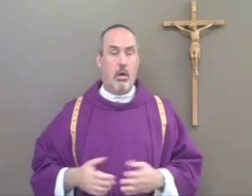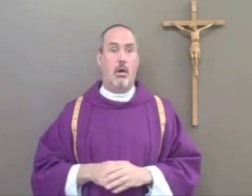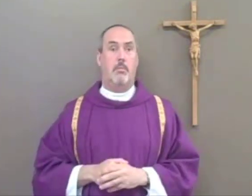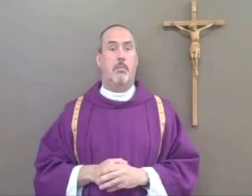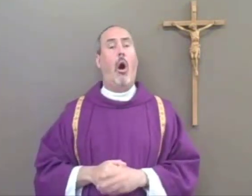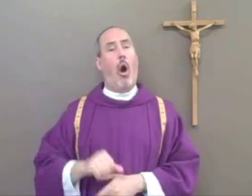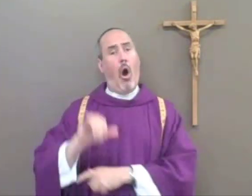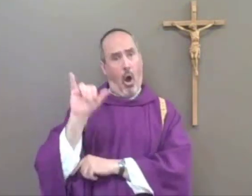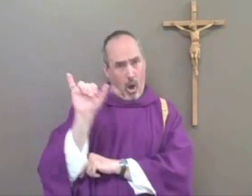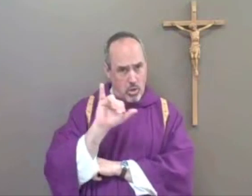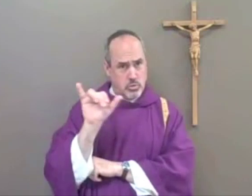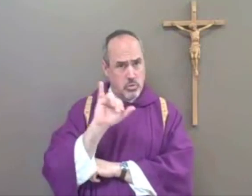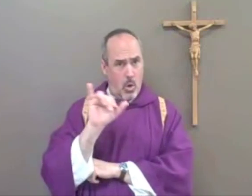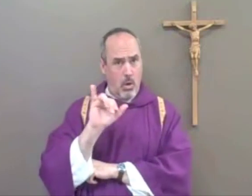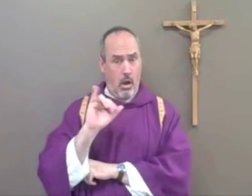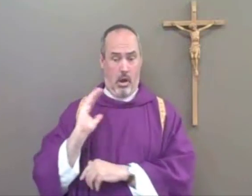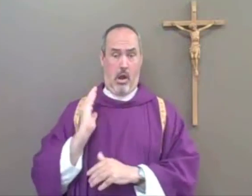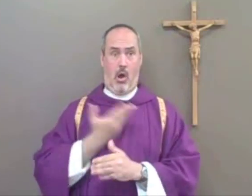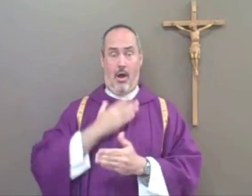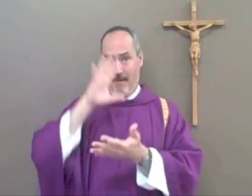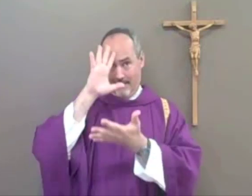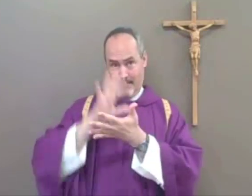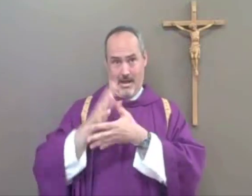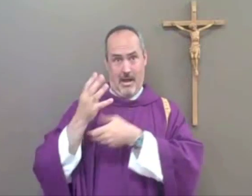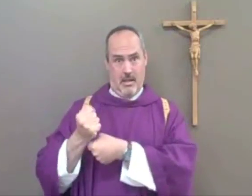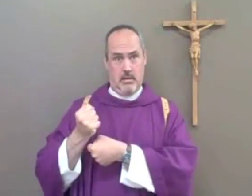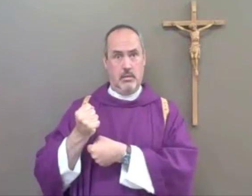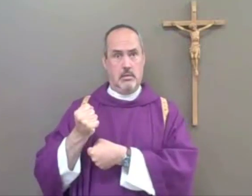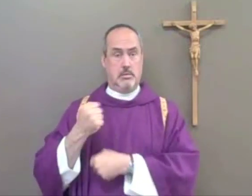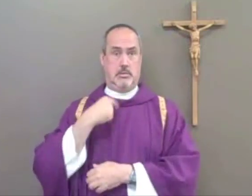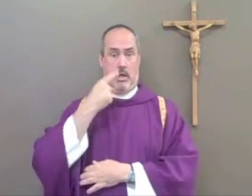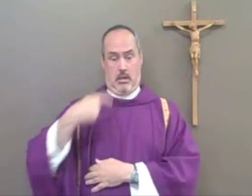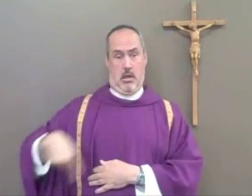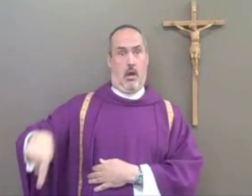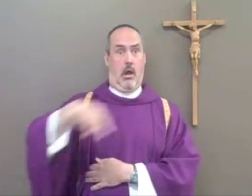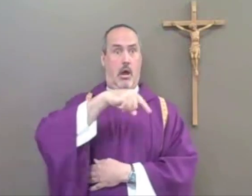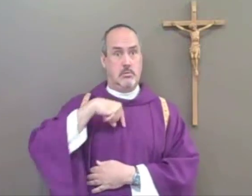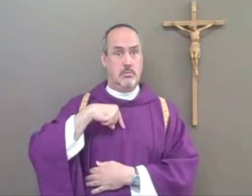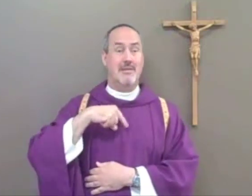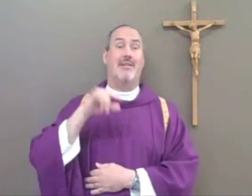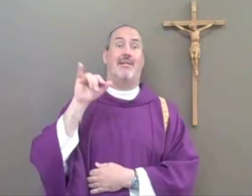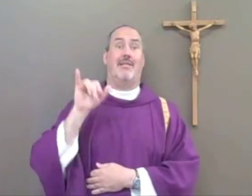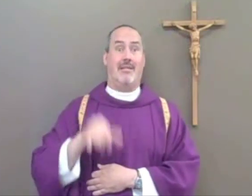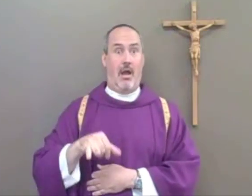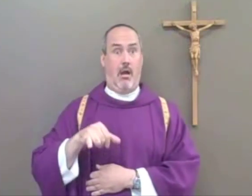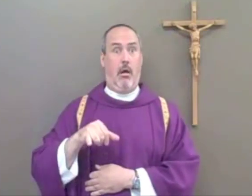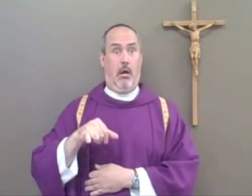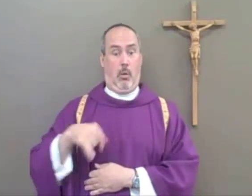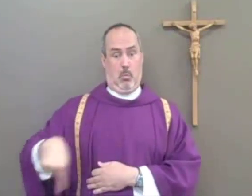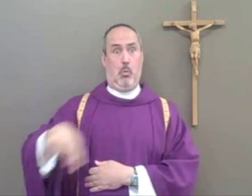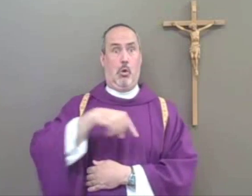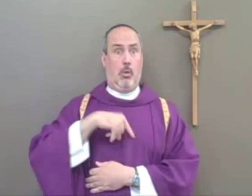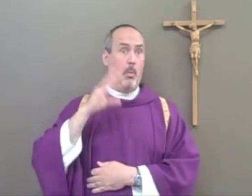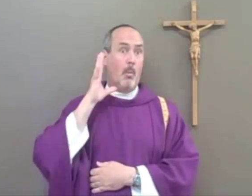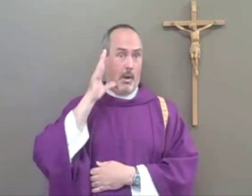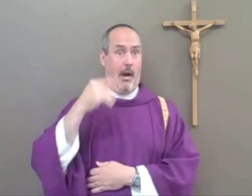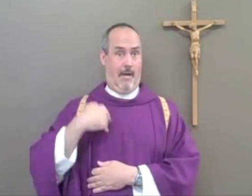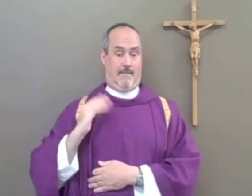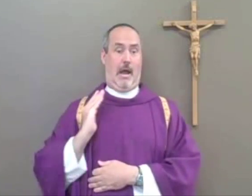that he would transfigure and look just like that. Our faith tells us that